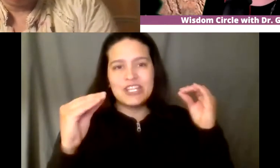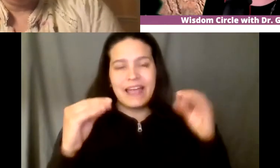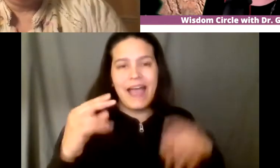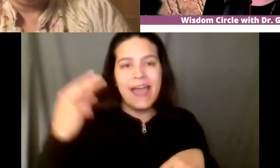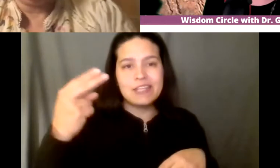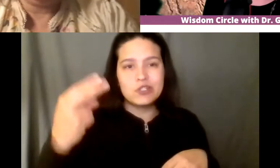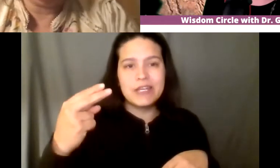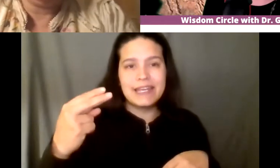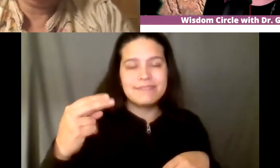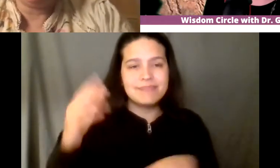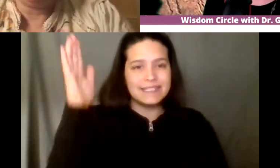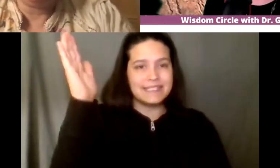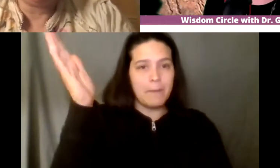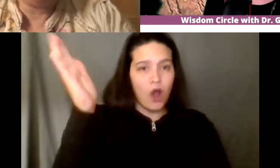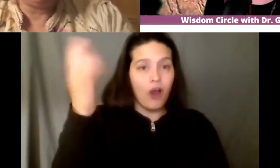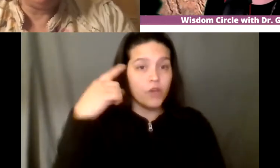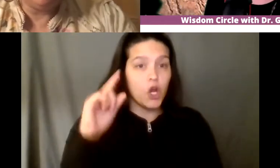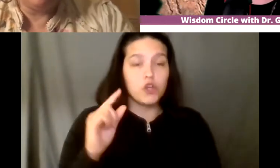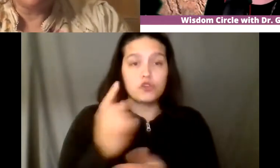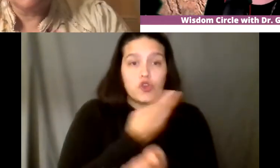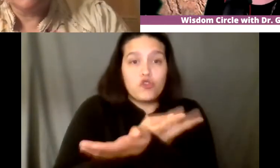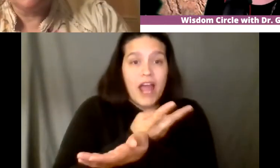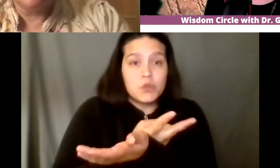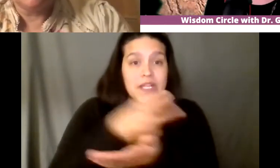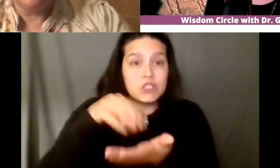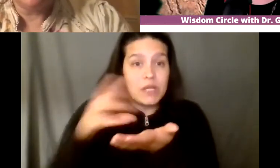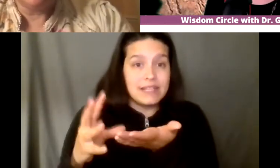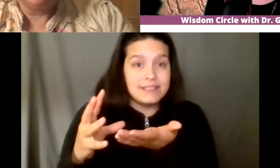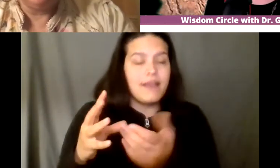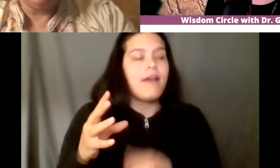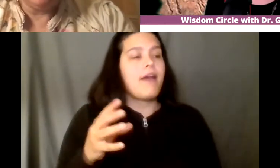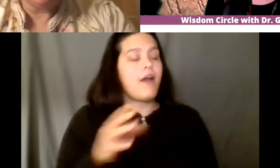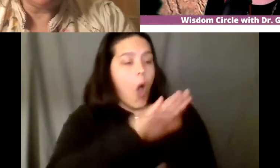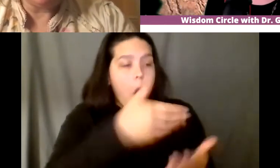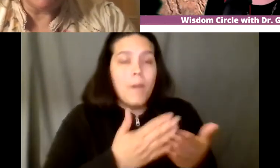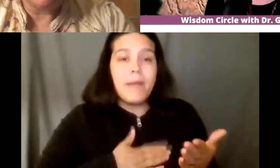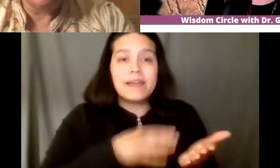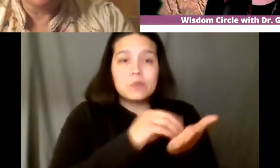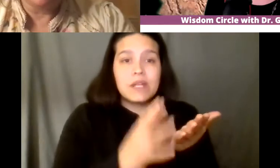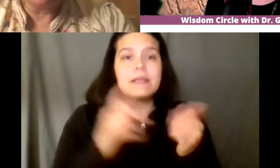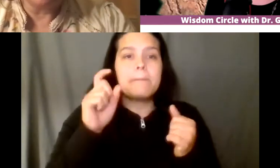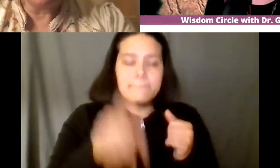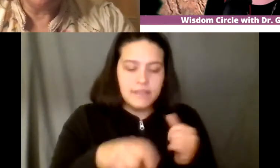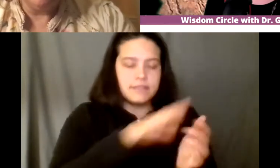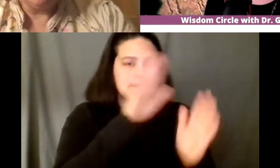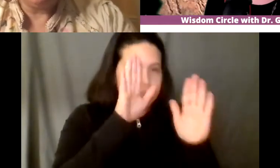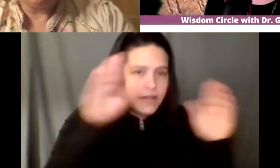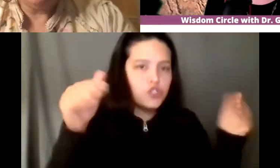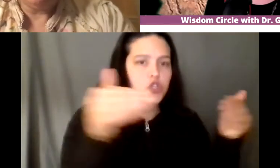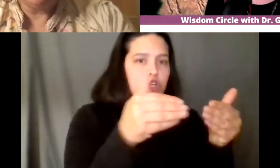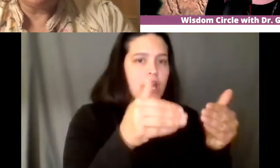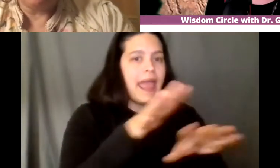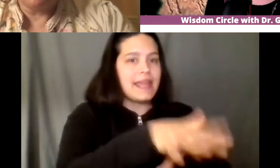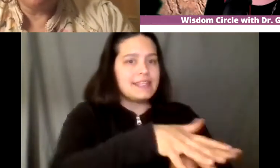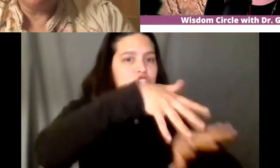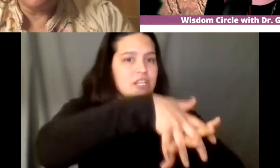and they absolutely must center indigenous voice they have to and so